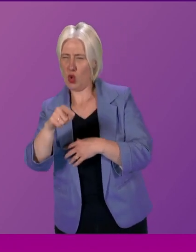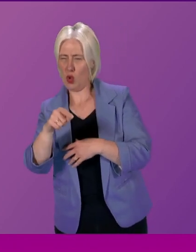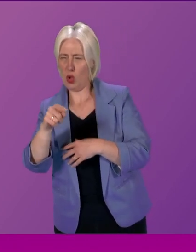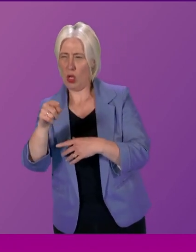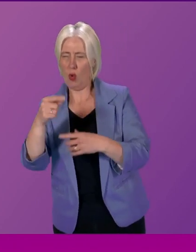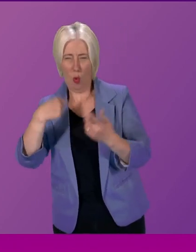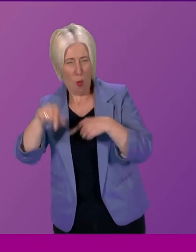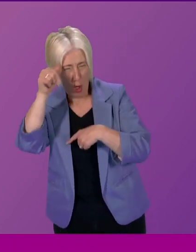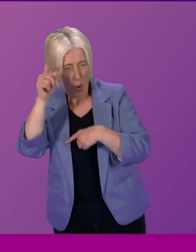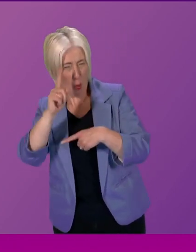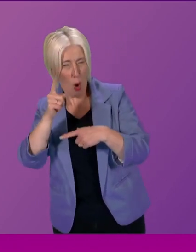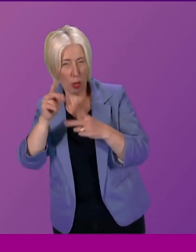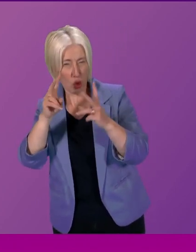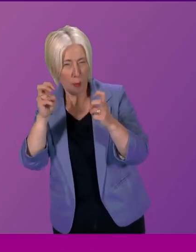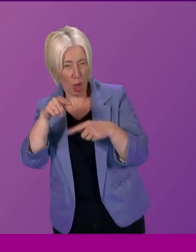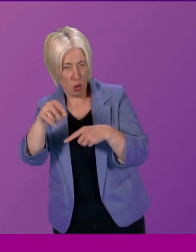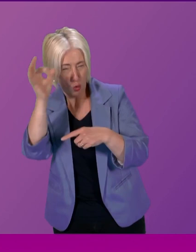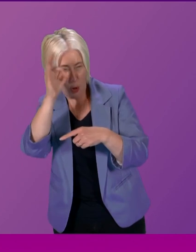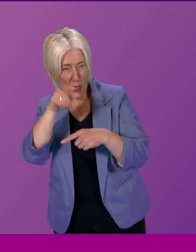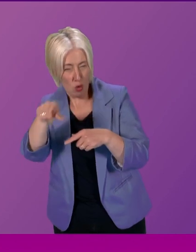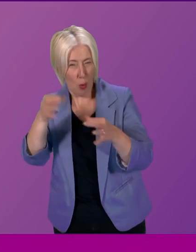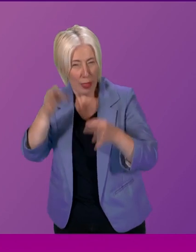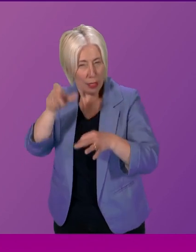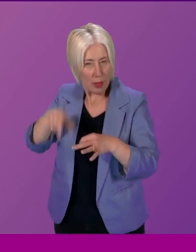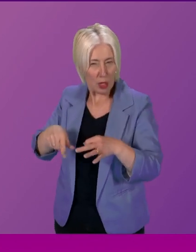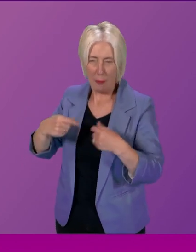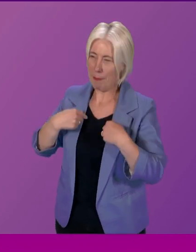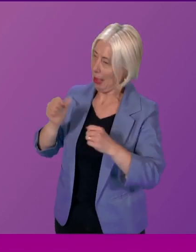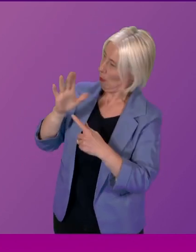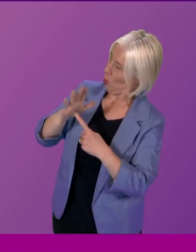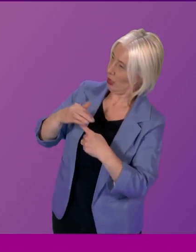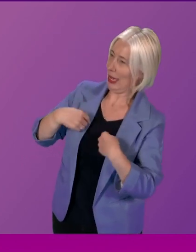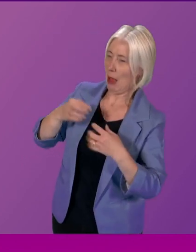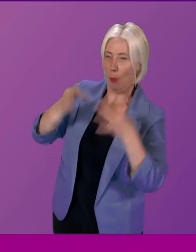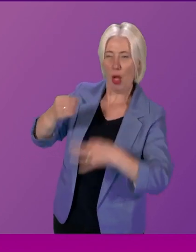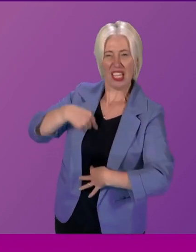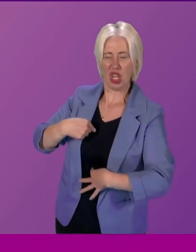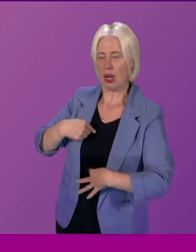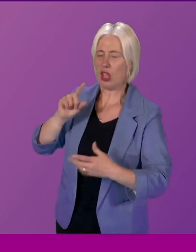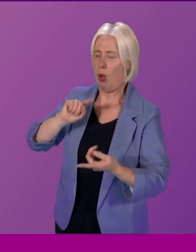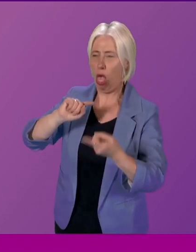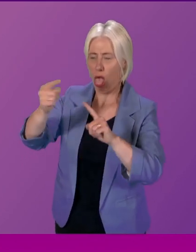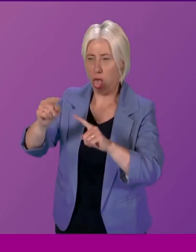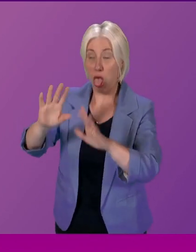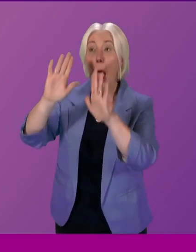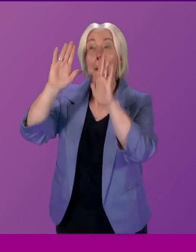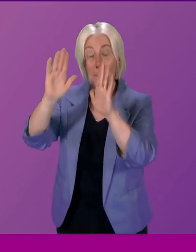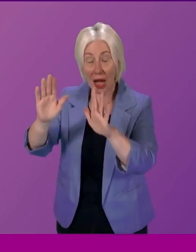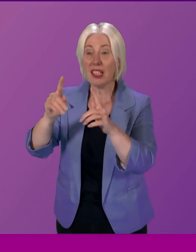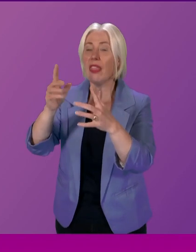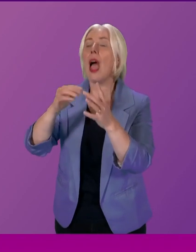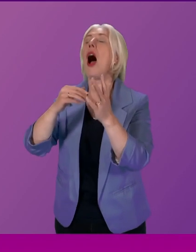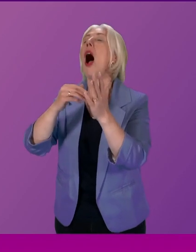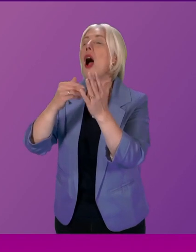about and you don't. And after they'd got over that hurdle, that has actually led to very informed and constructive underpinning